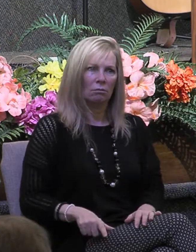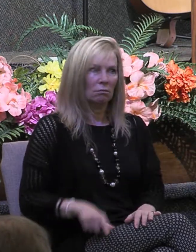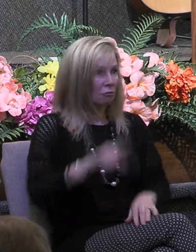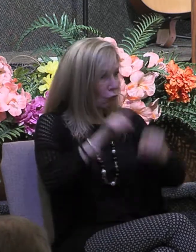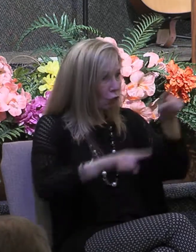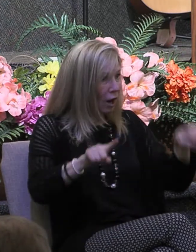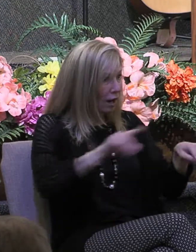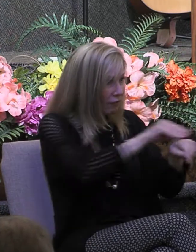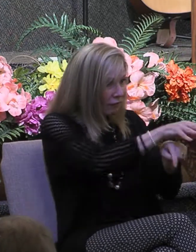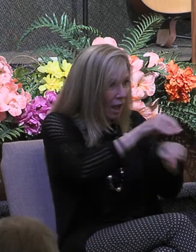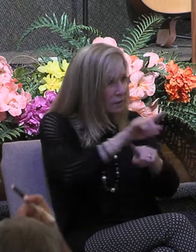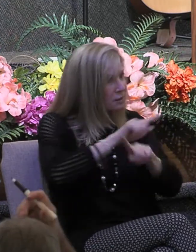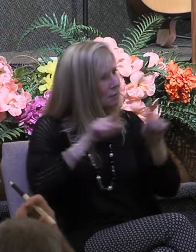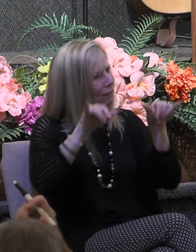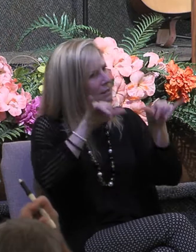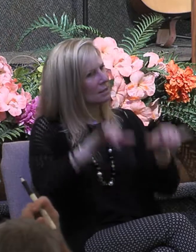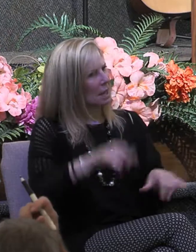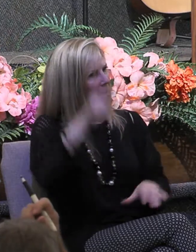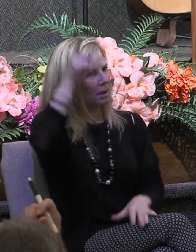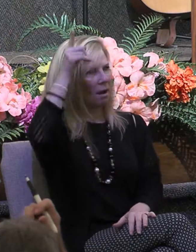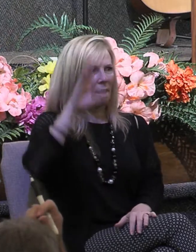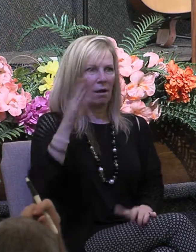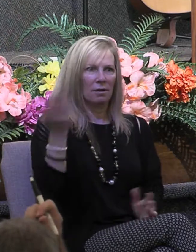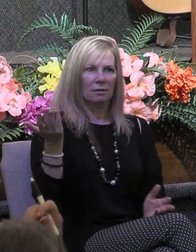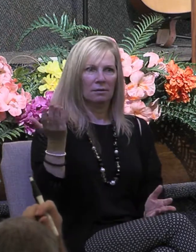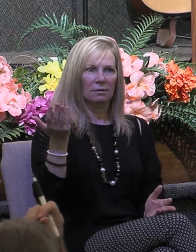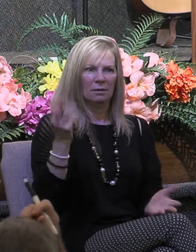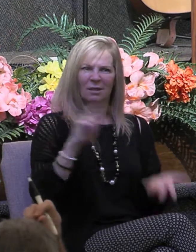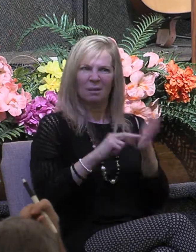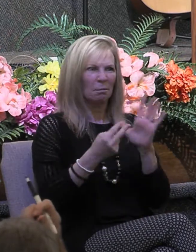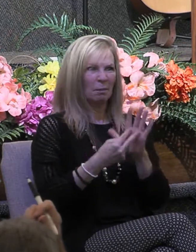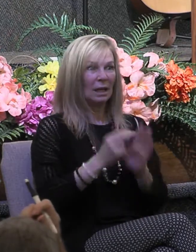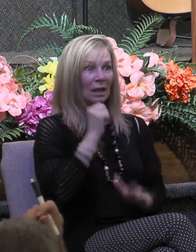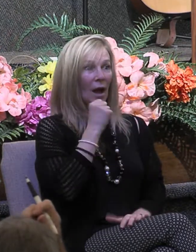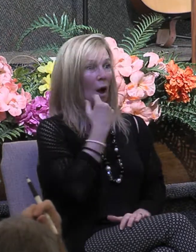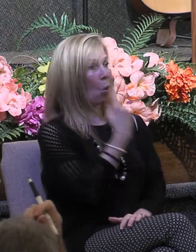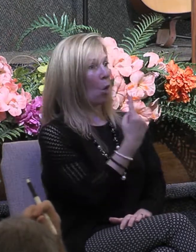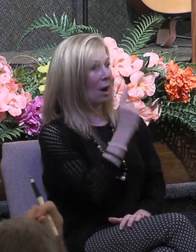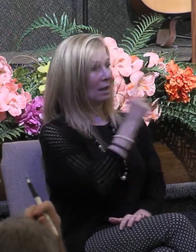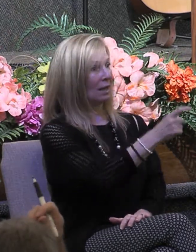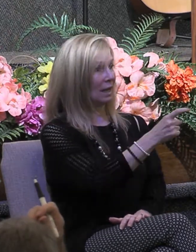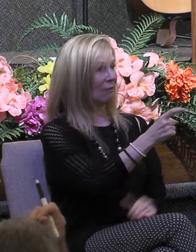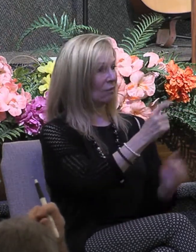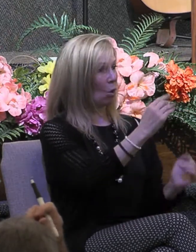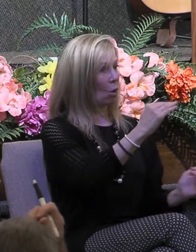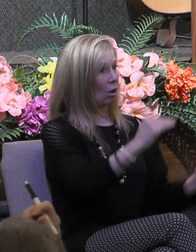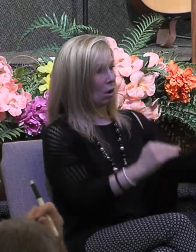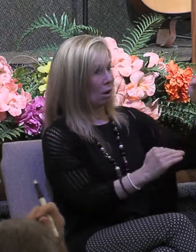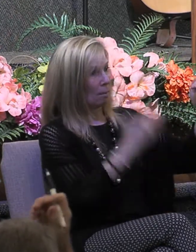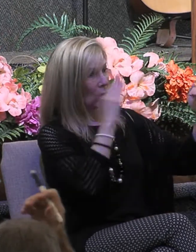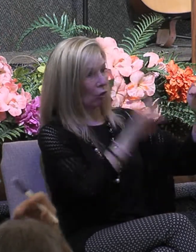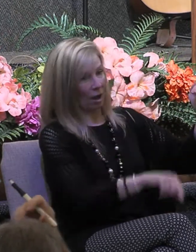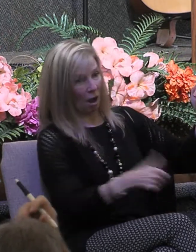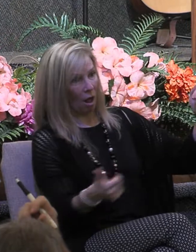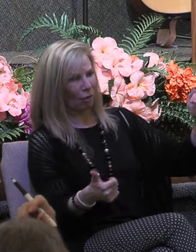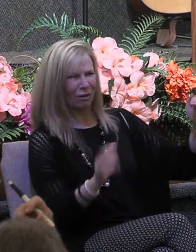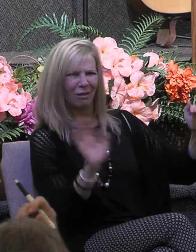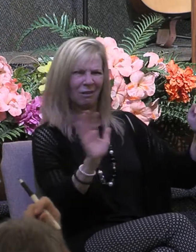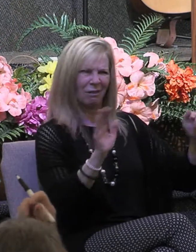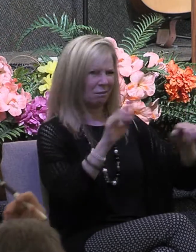in all persons what he's saying is that there's no one gift that's better than another they're just varieties of gifts and then he says but to each